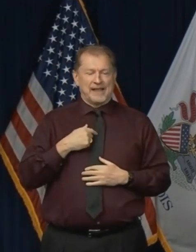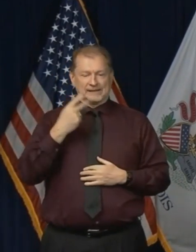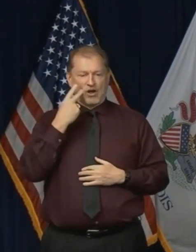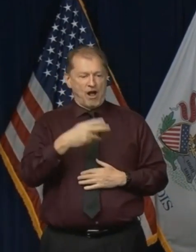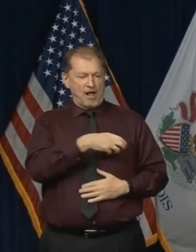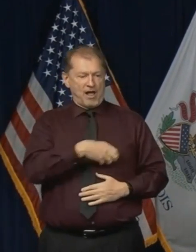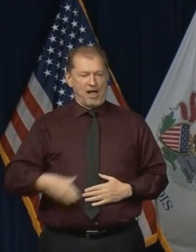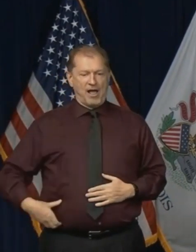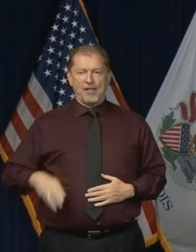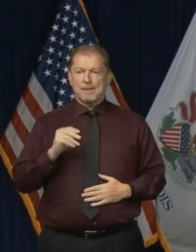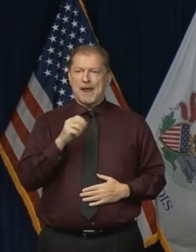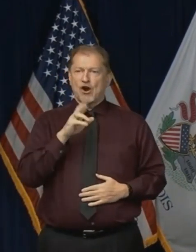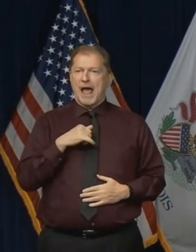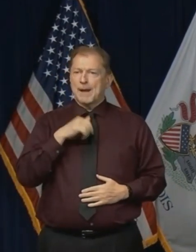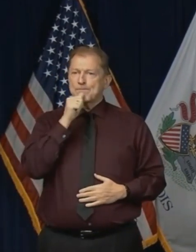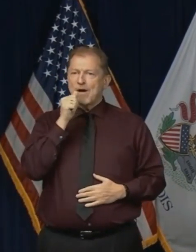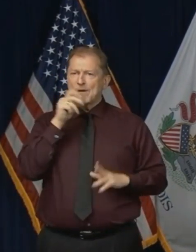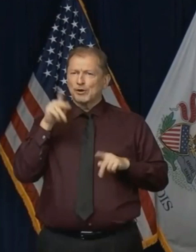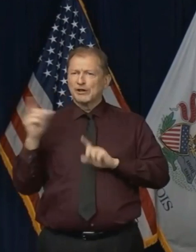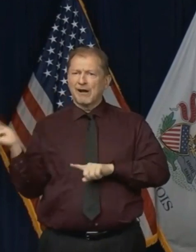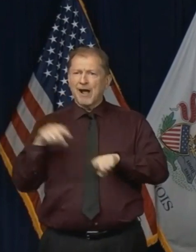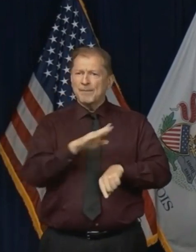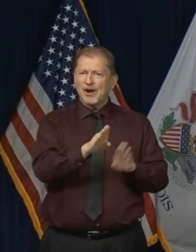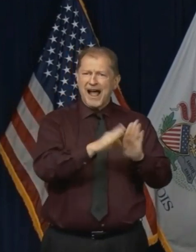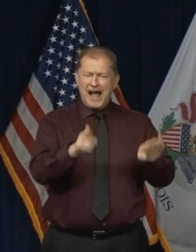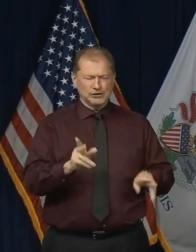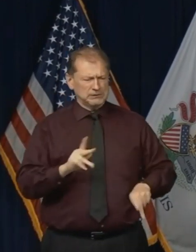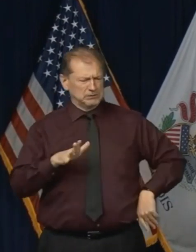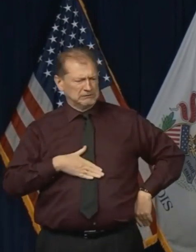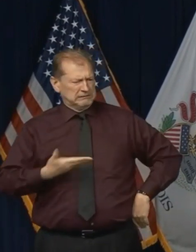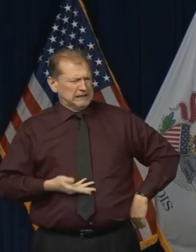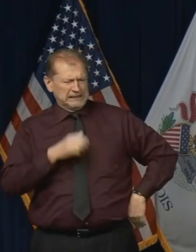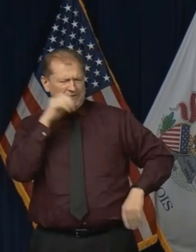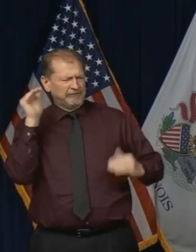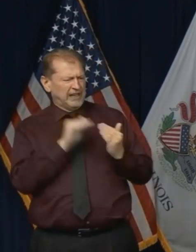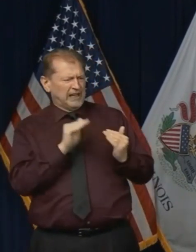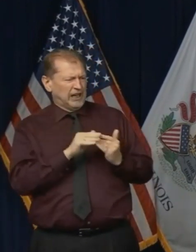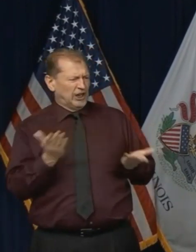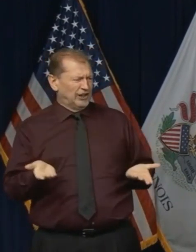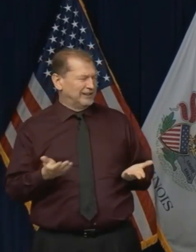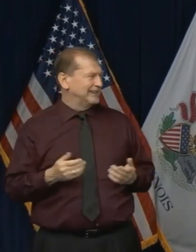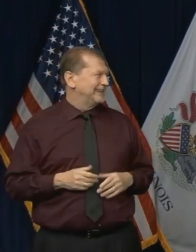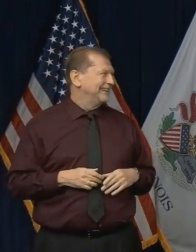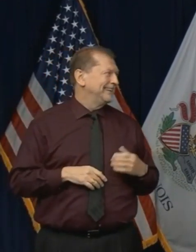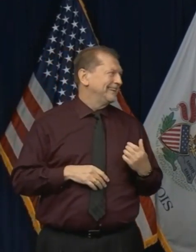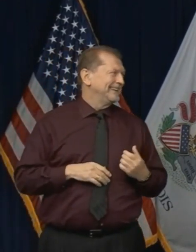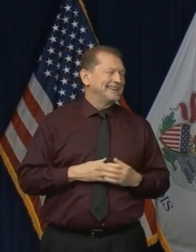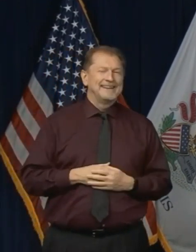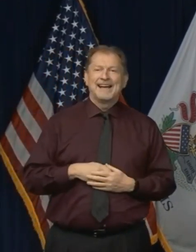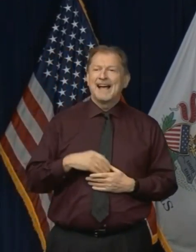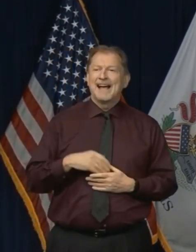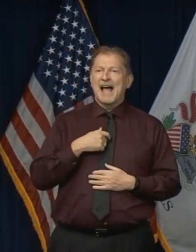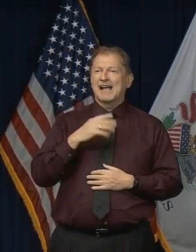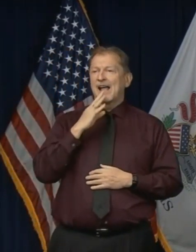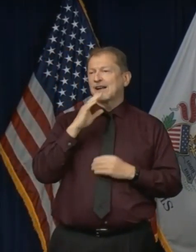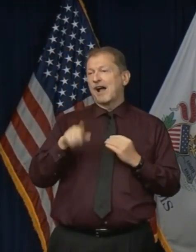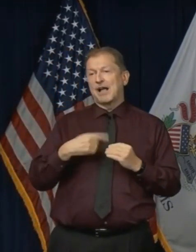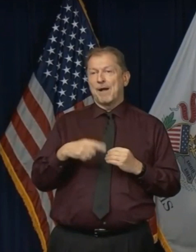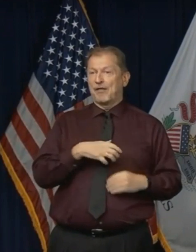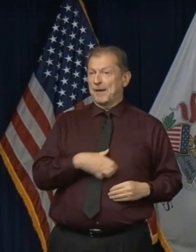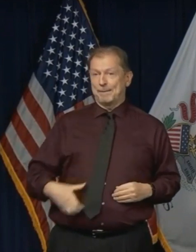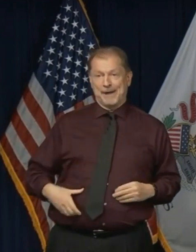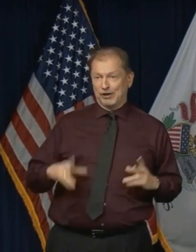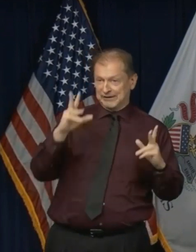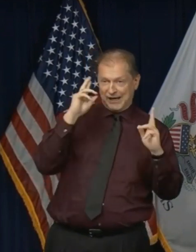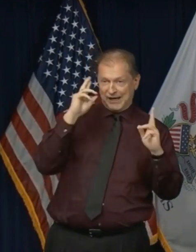mayor has had a private haircut and they're upset. Well, I can't speak to the situation of the mayor's haircut,